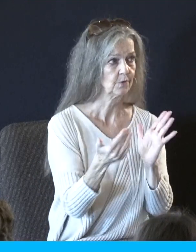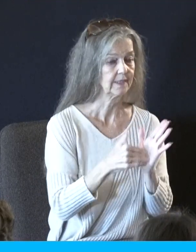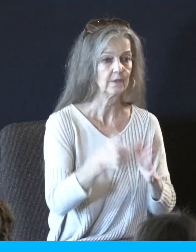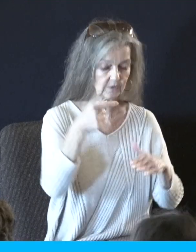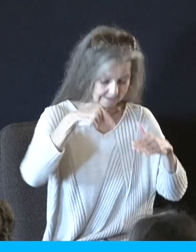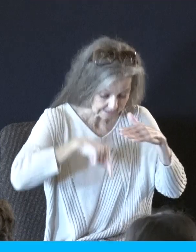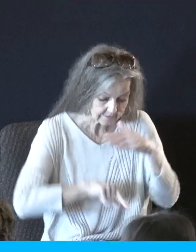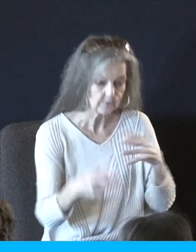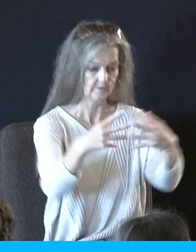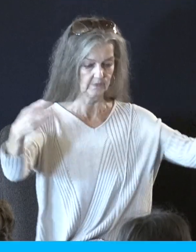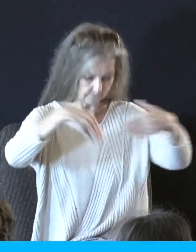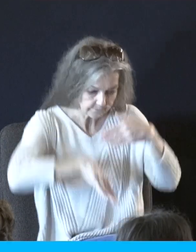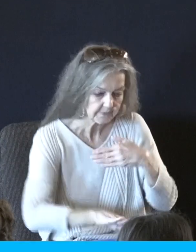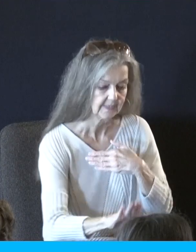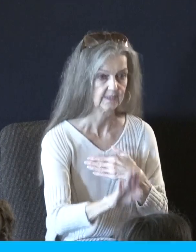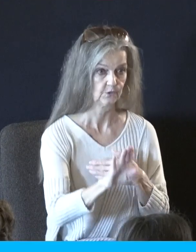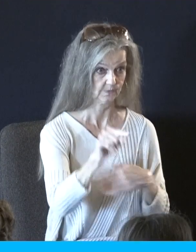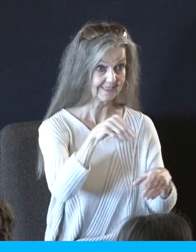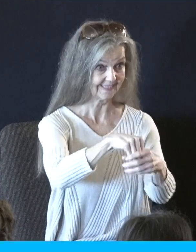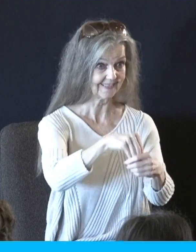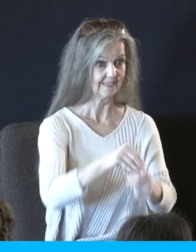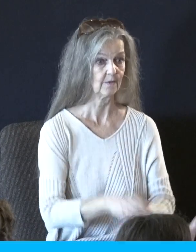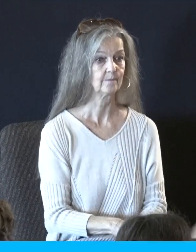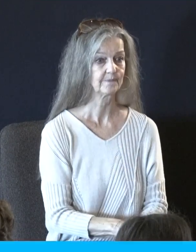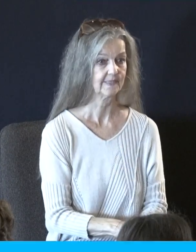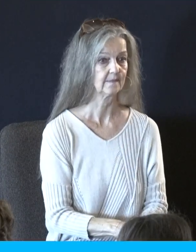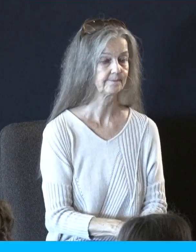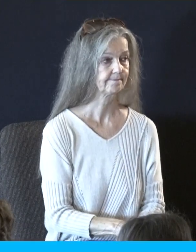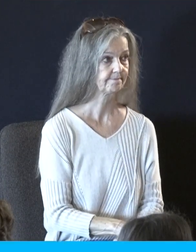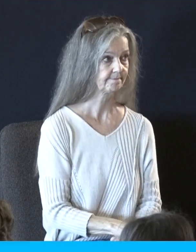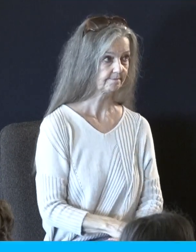get into certain sites. As we show you now the other high-def footage, note the fence.